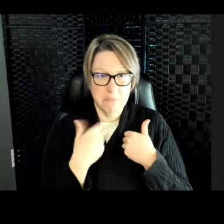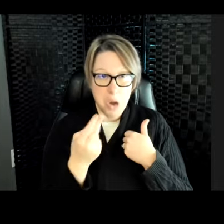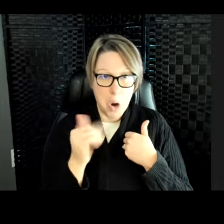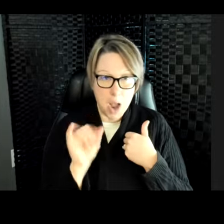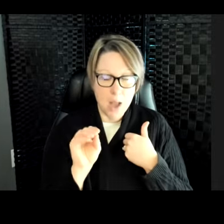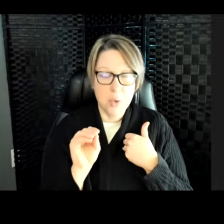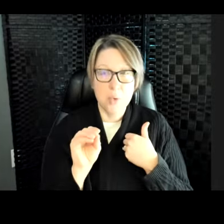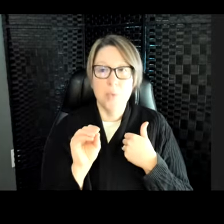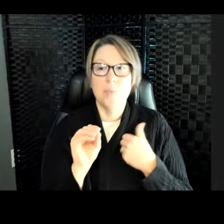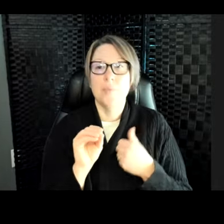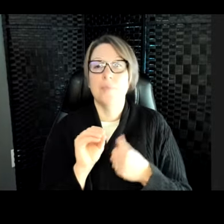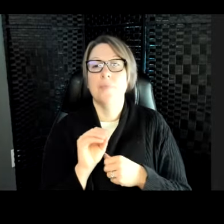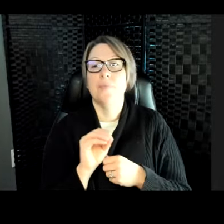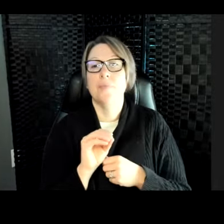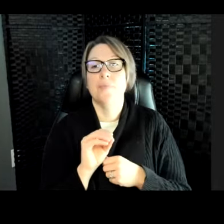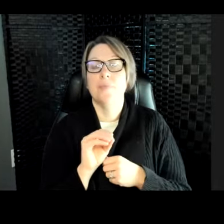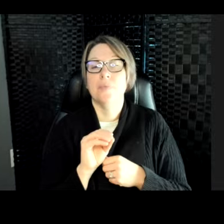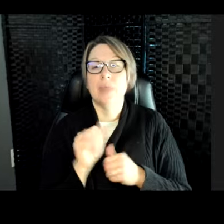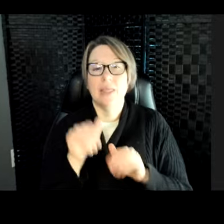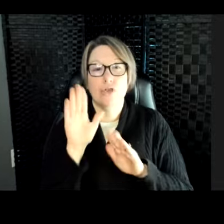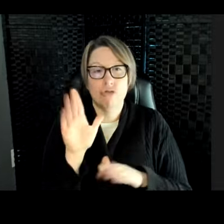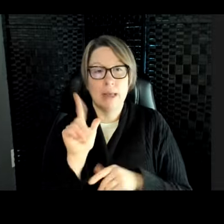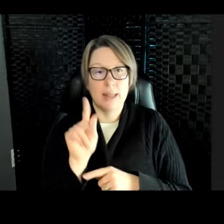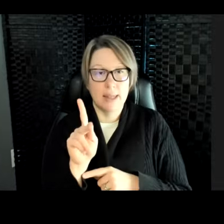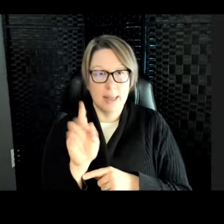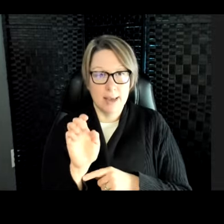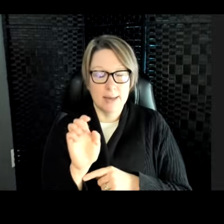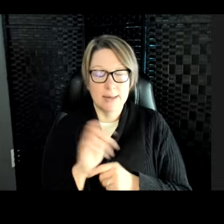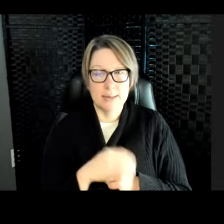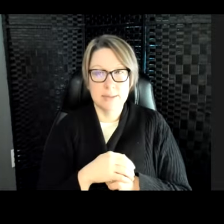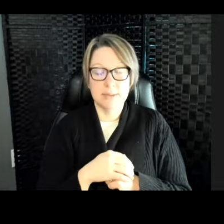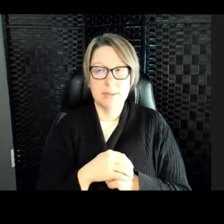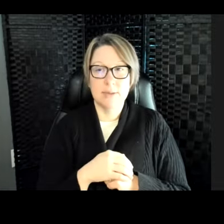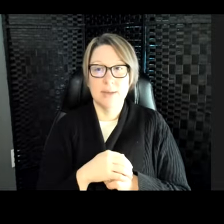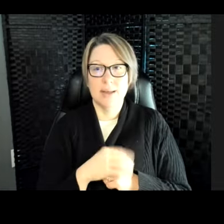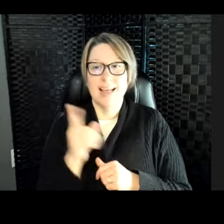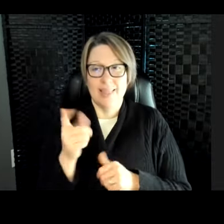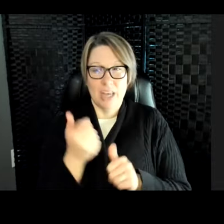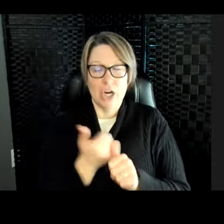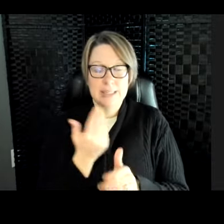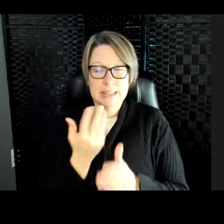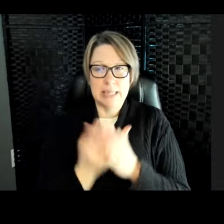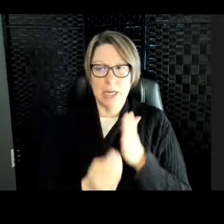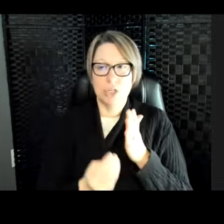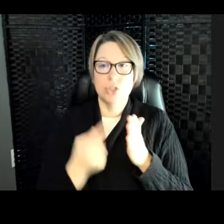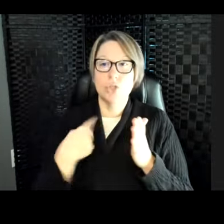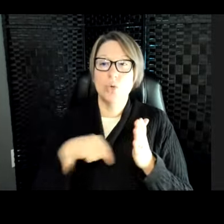here in Ohio. They live in the Great Lakes. And they are endangered. And we do a special program here at the zoo